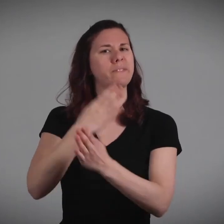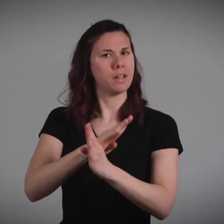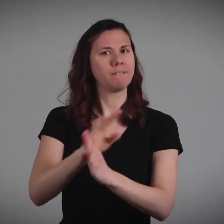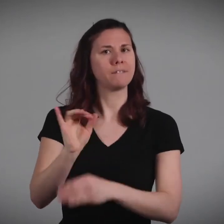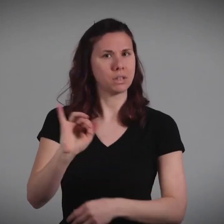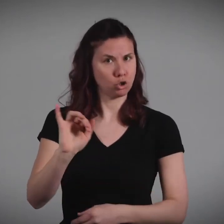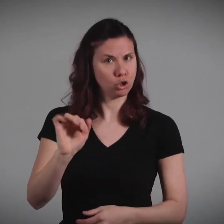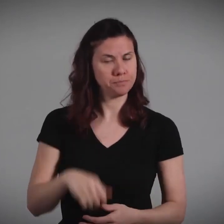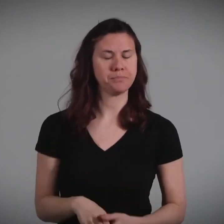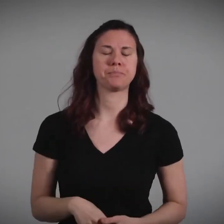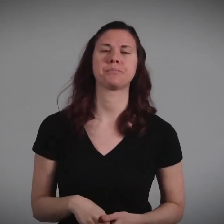infection.